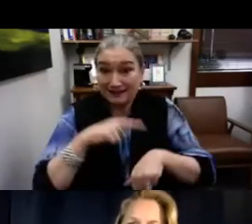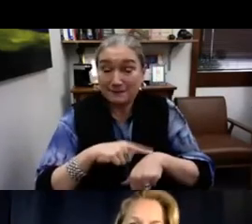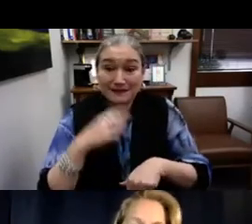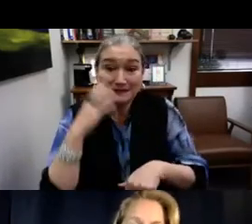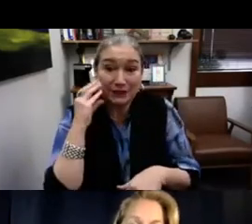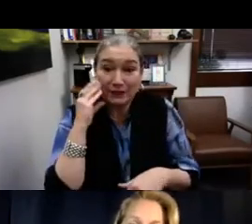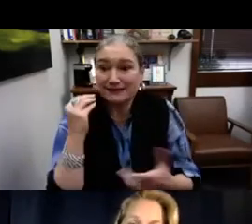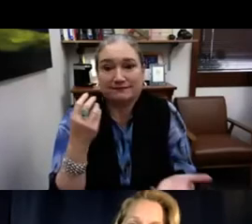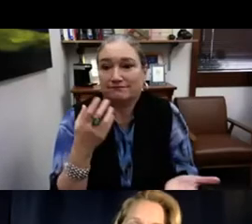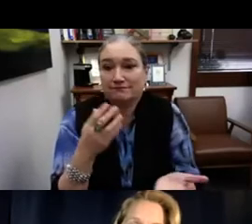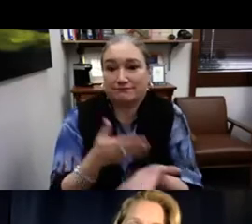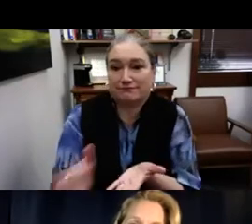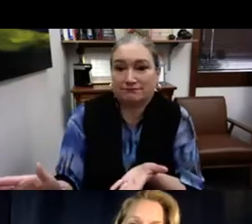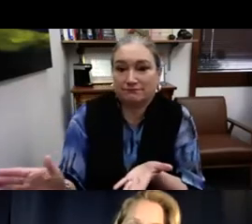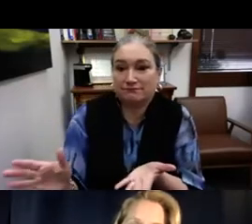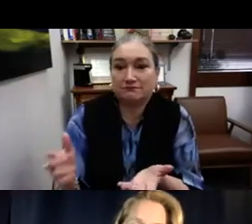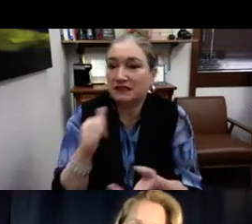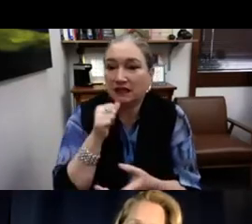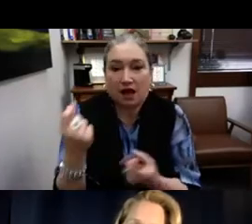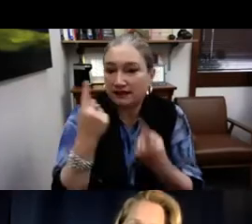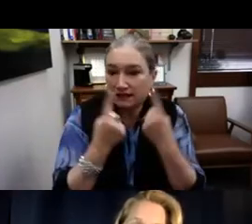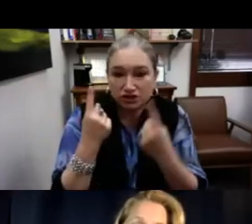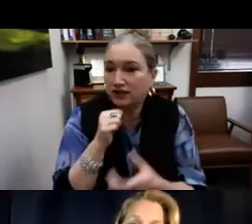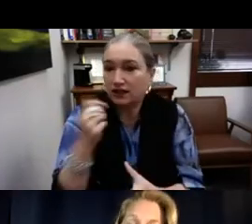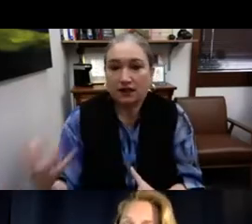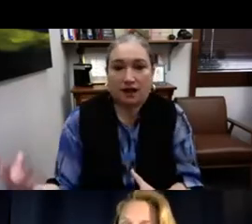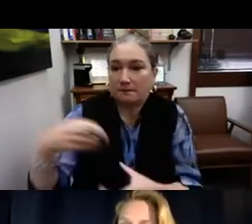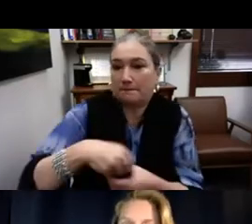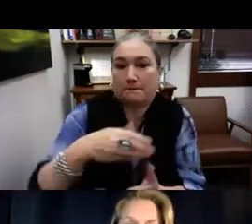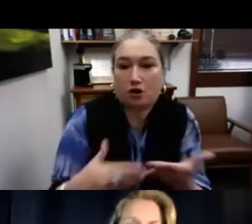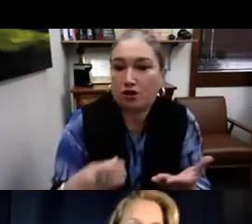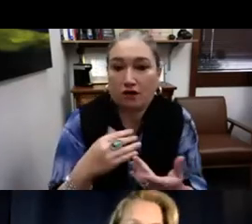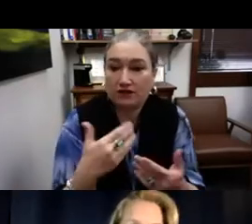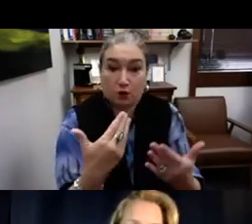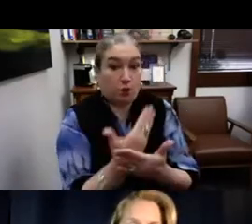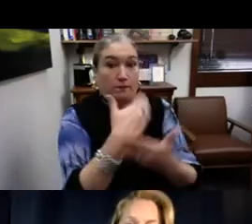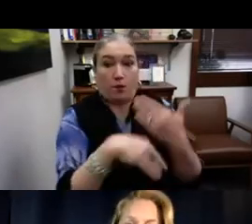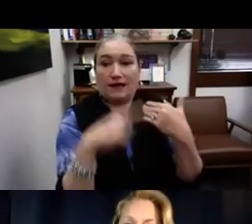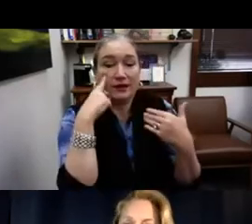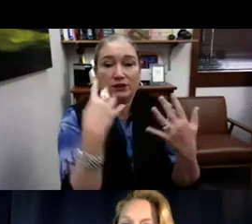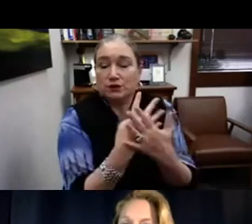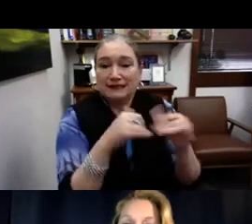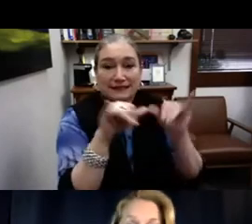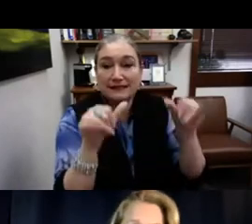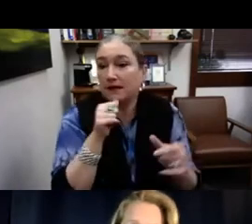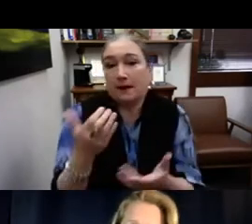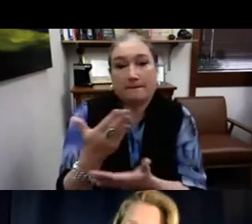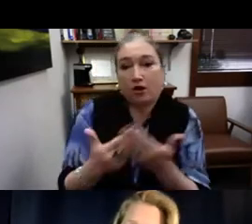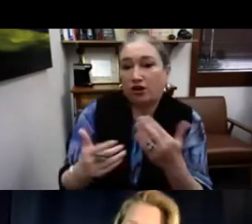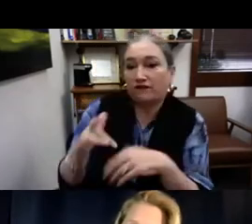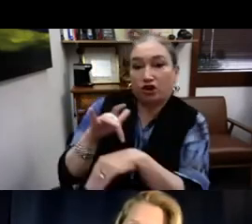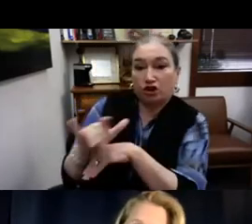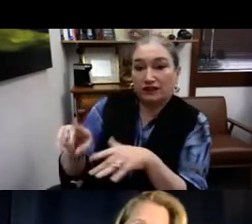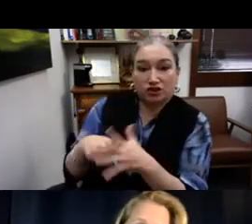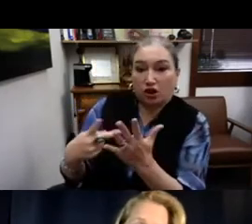You know, often in my lifetime, my lived experience is discounted. It's not considered. It's not a part of the